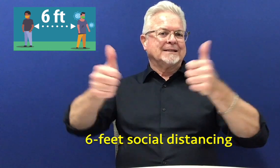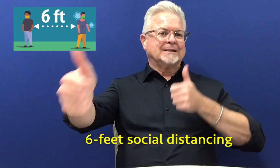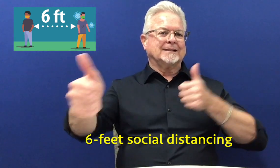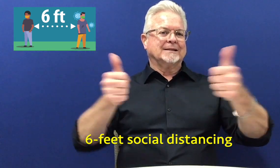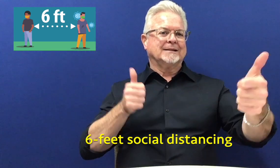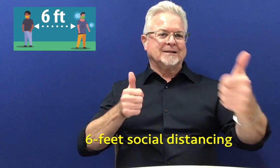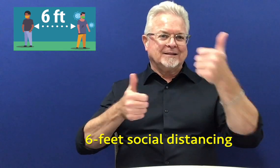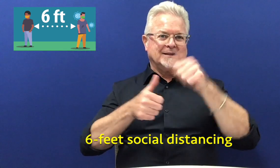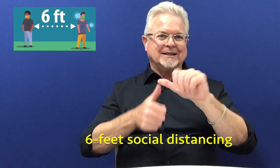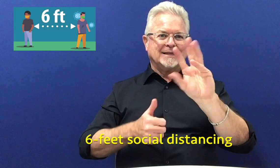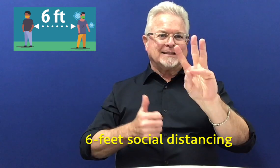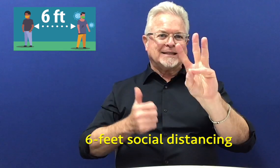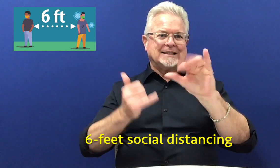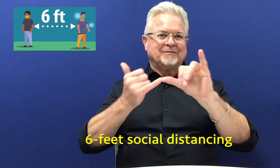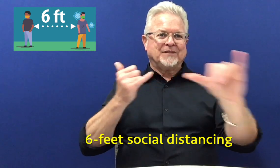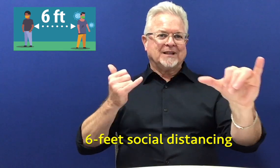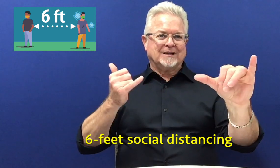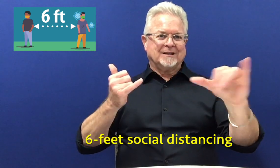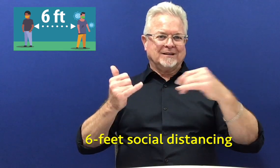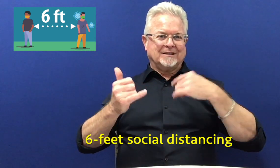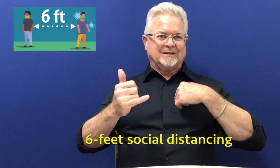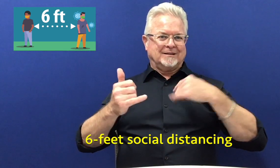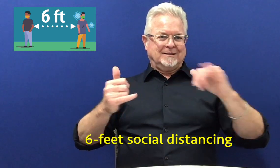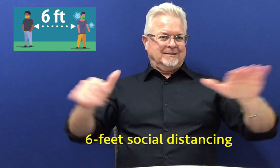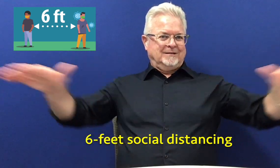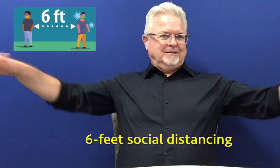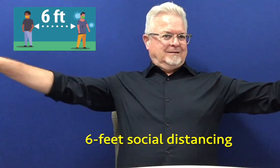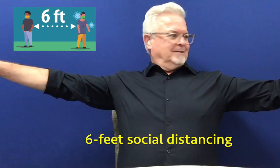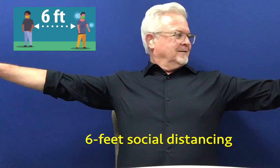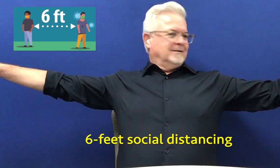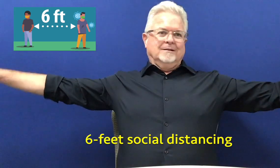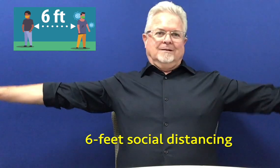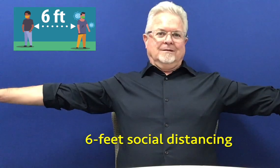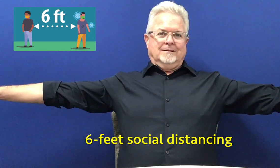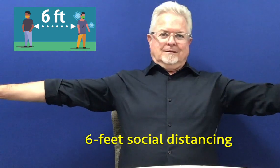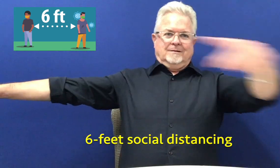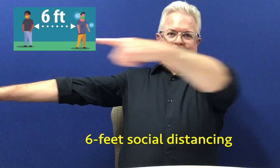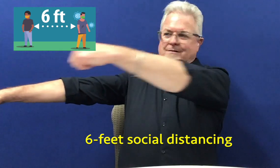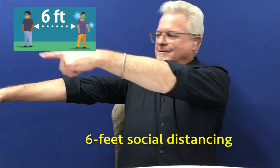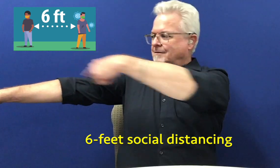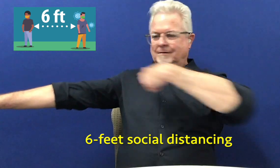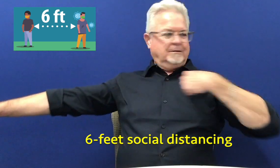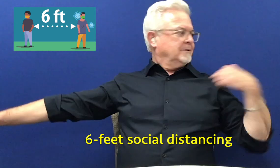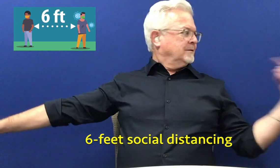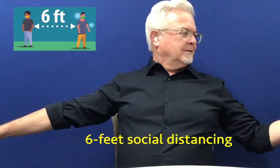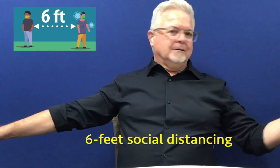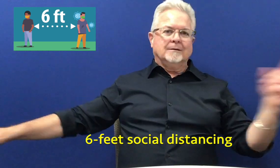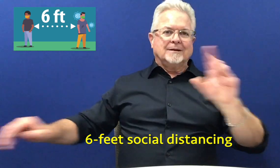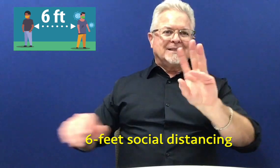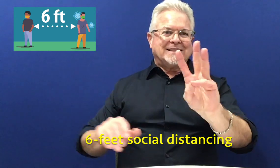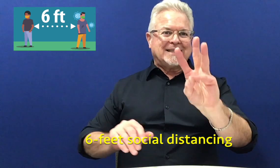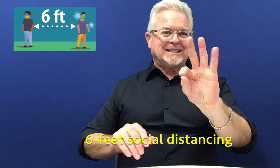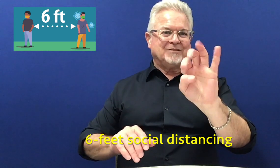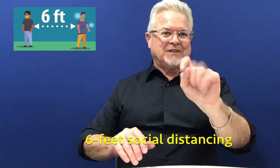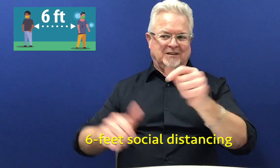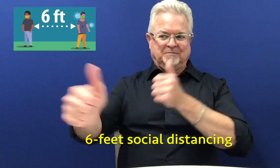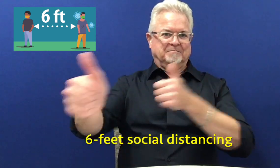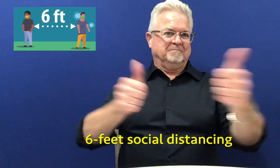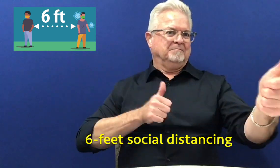The other thing you can do is make sure you distance yourself from people. Remember, if you put your arms out to each side, that's about six feet.